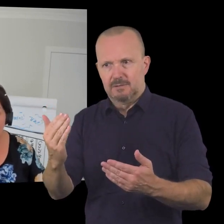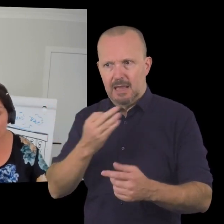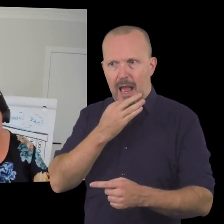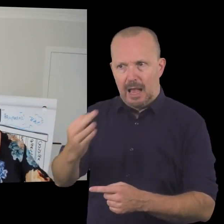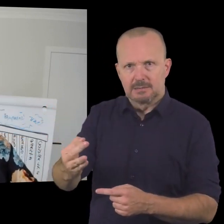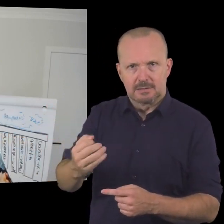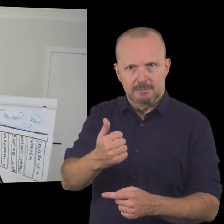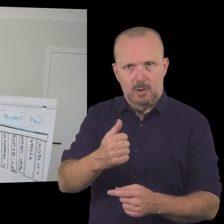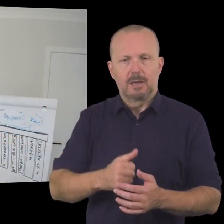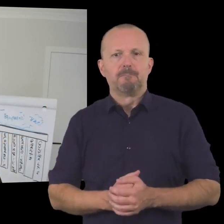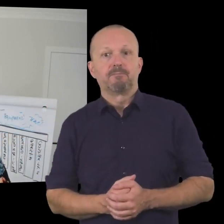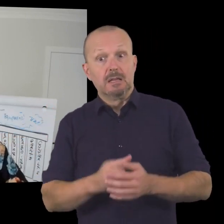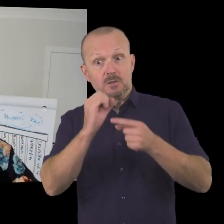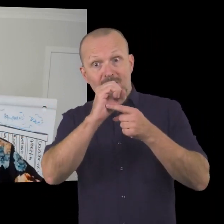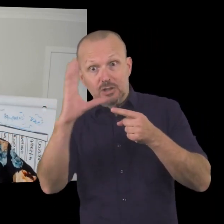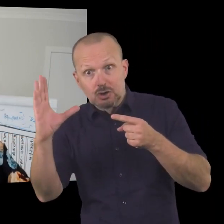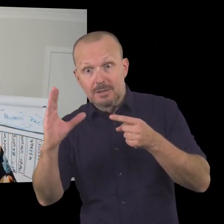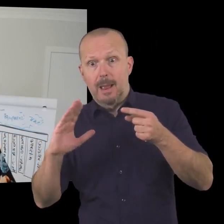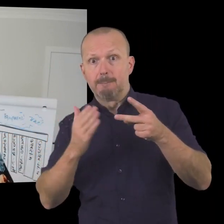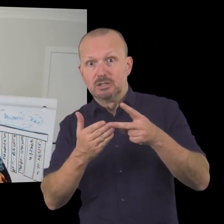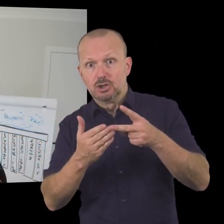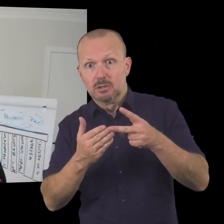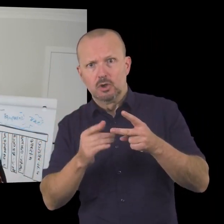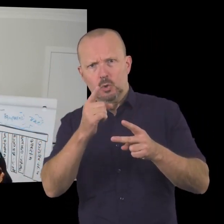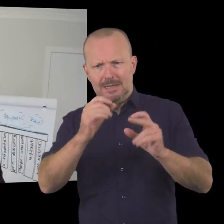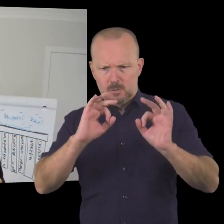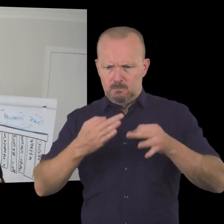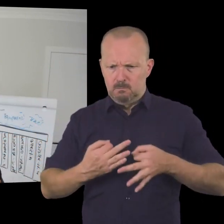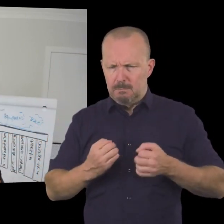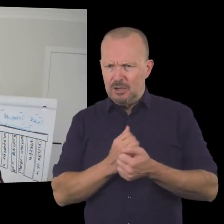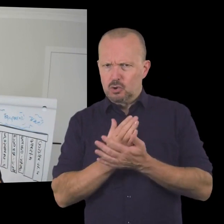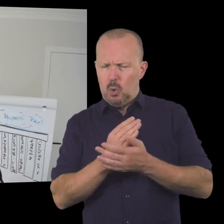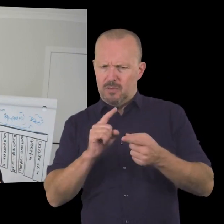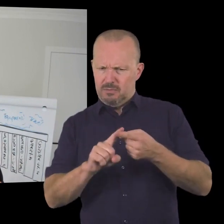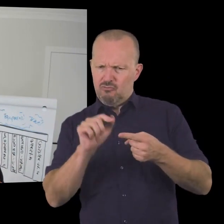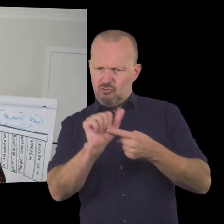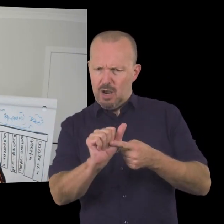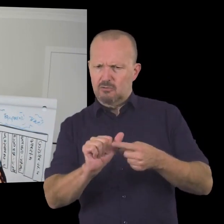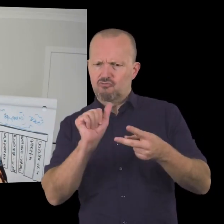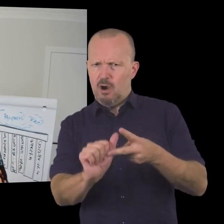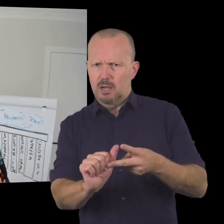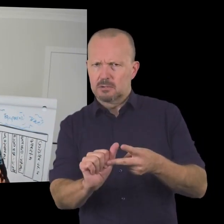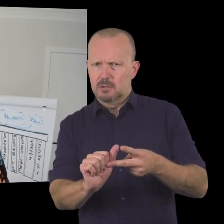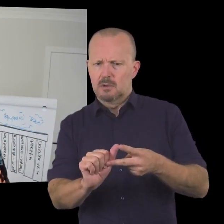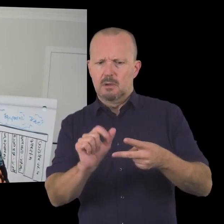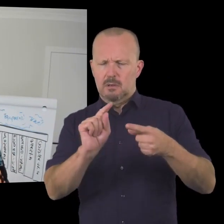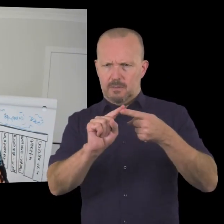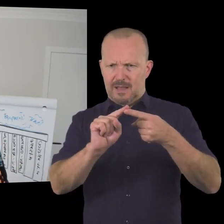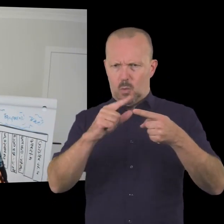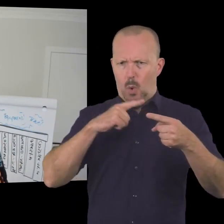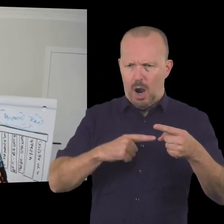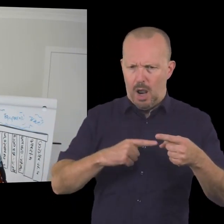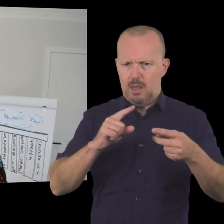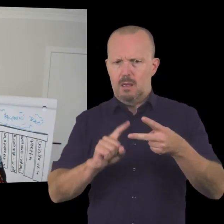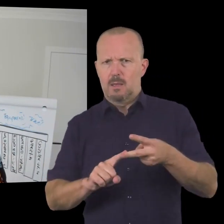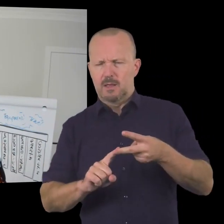you to next steps in terms of of uh vision and mission check in with your vision does it articulate why you exist check in with your mission does